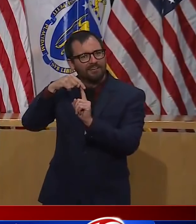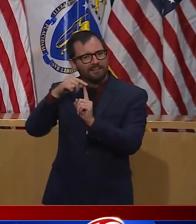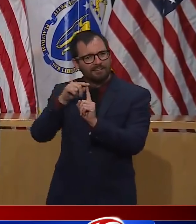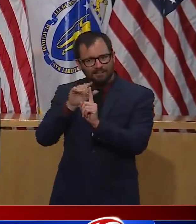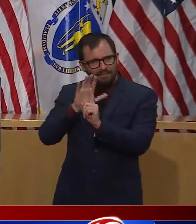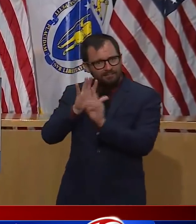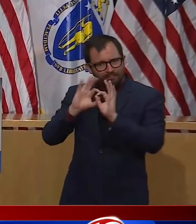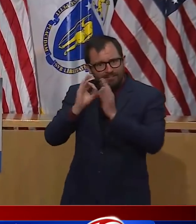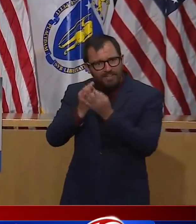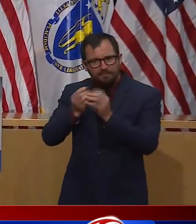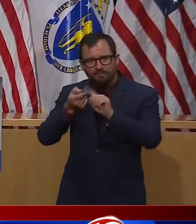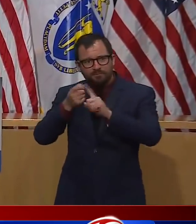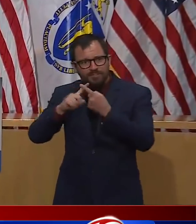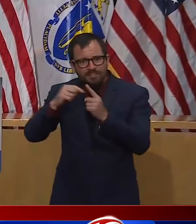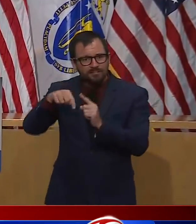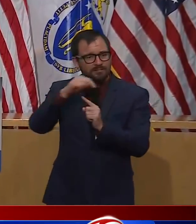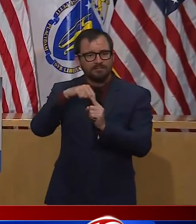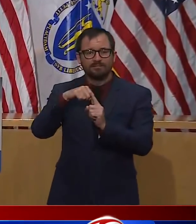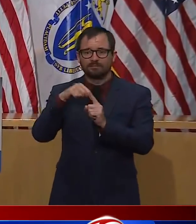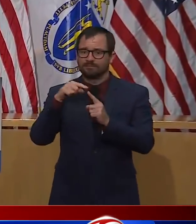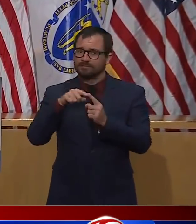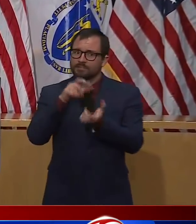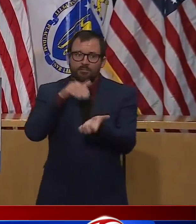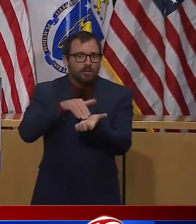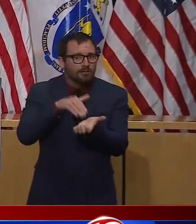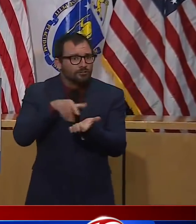First responders, essential workers,